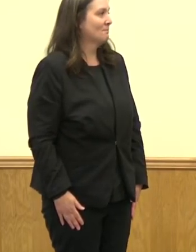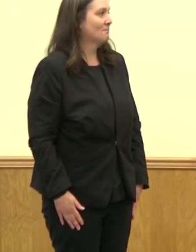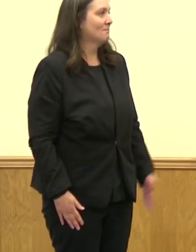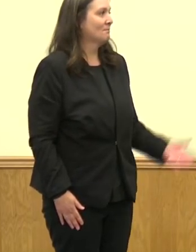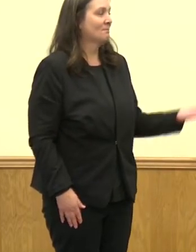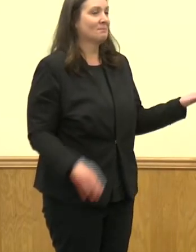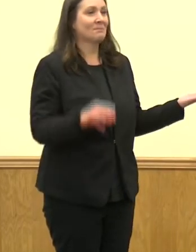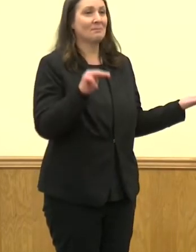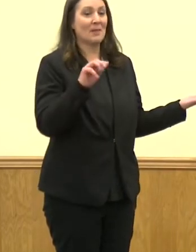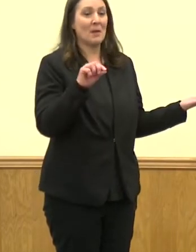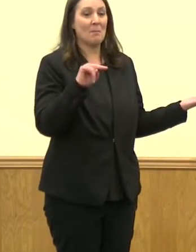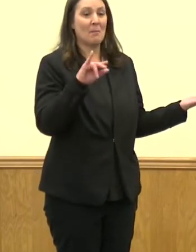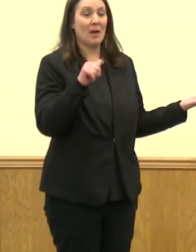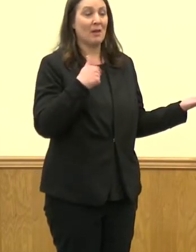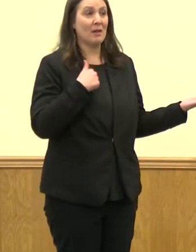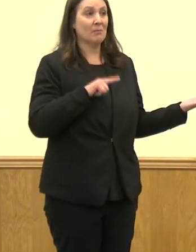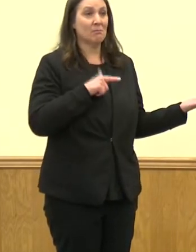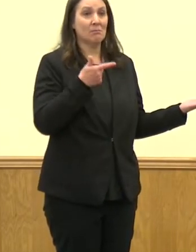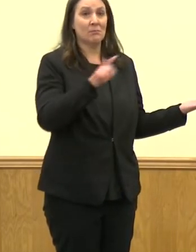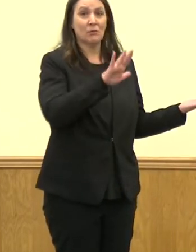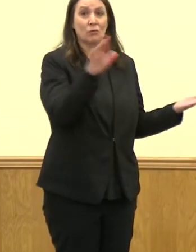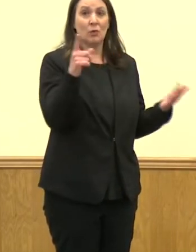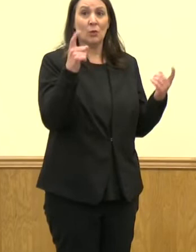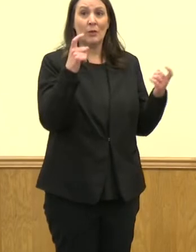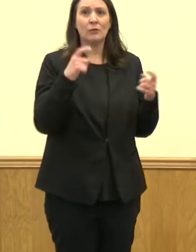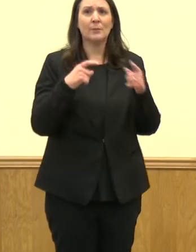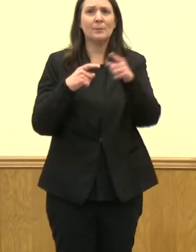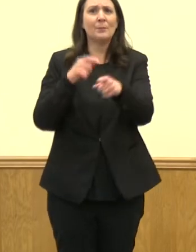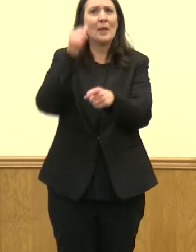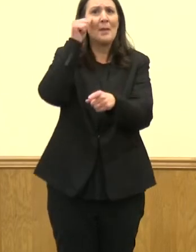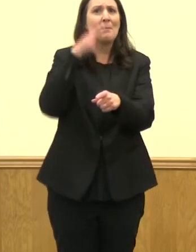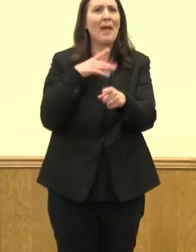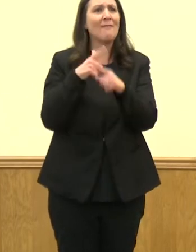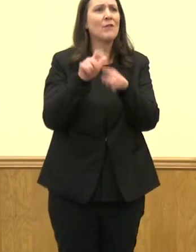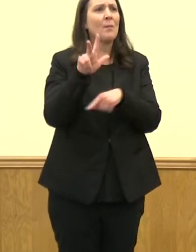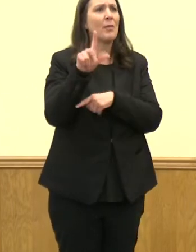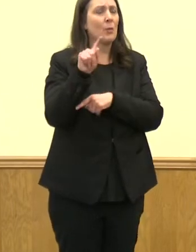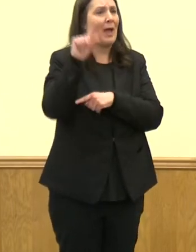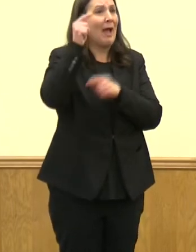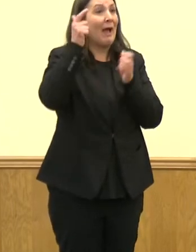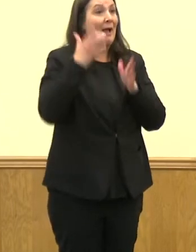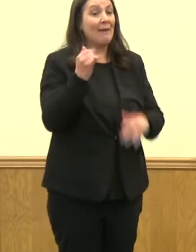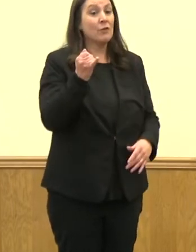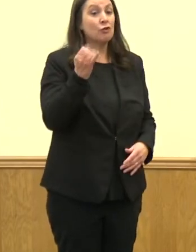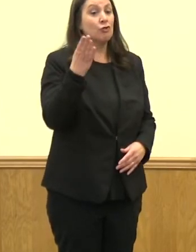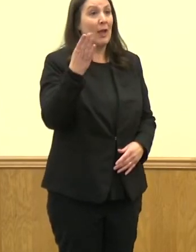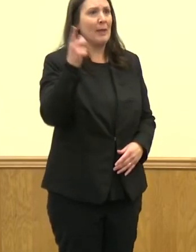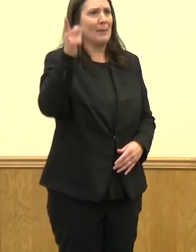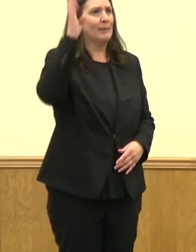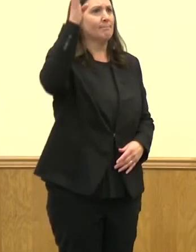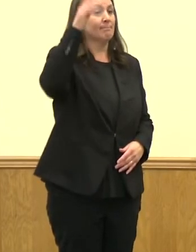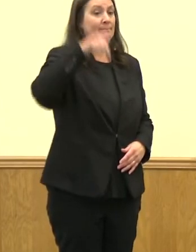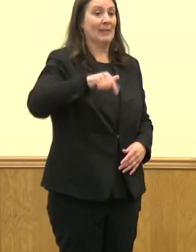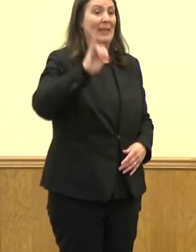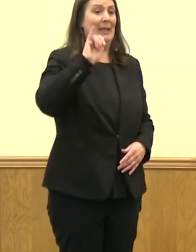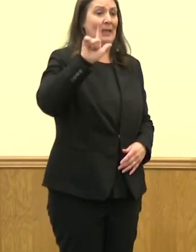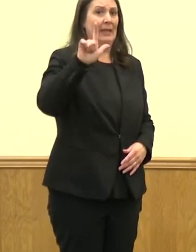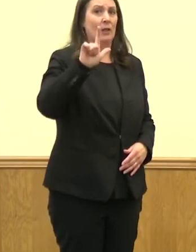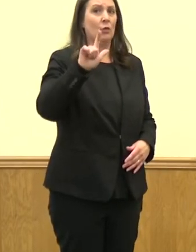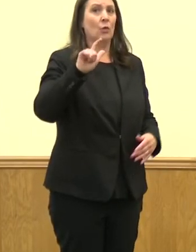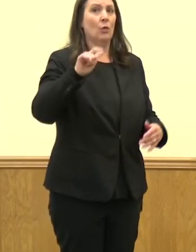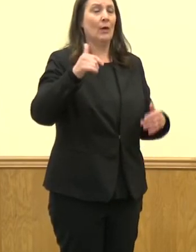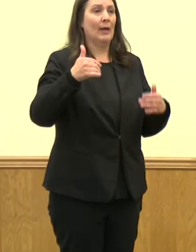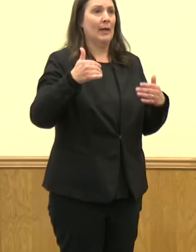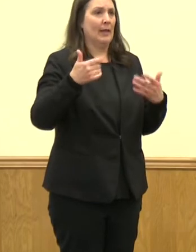I'll put up to any additional questions. So one of the people who gave a press conference saying that Illinois has essentially